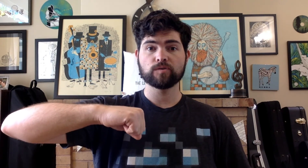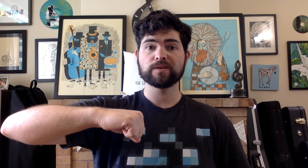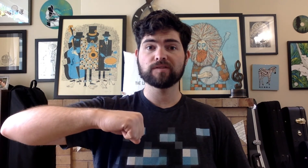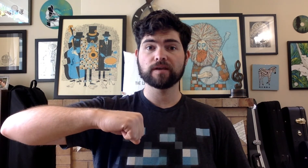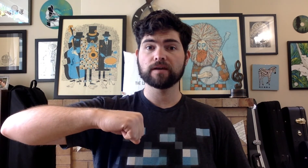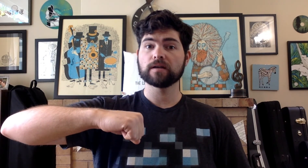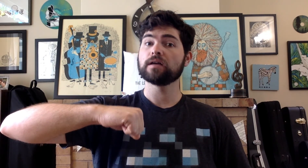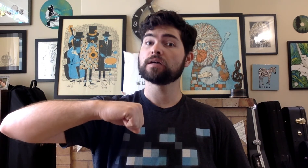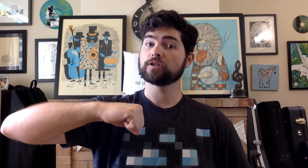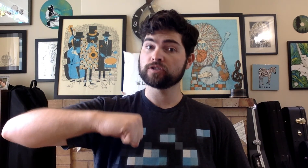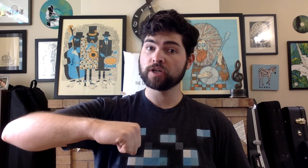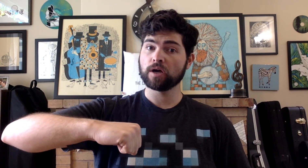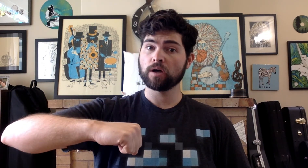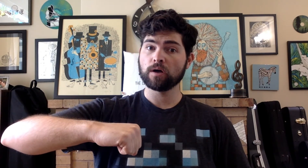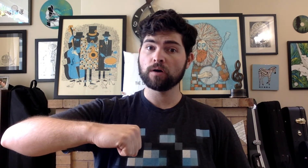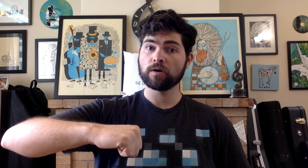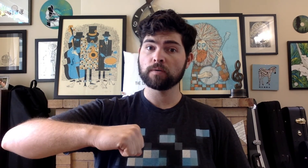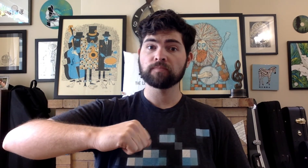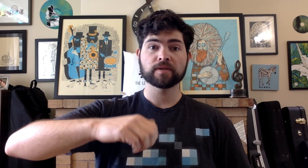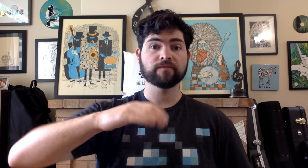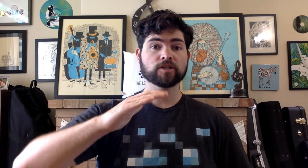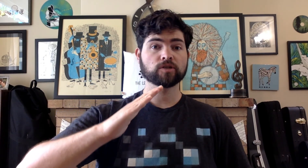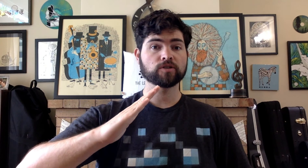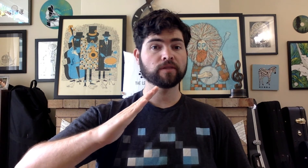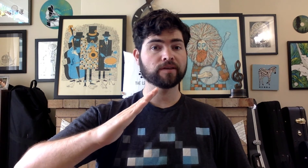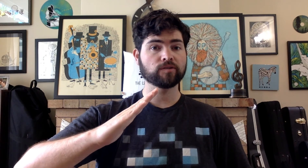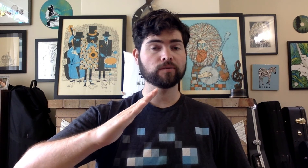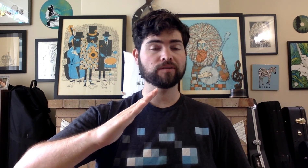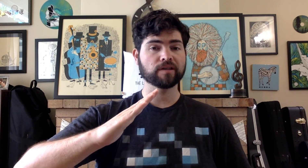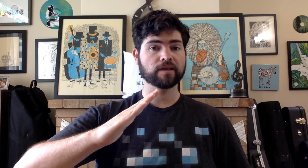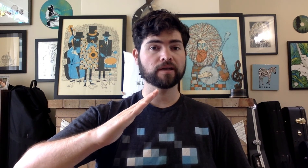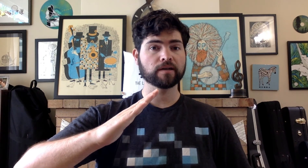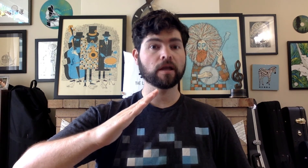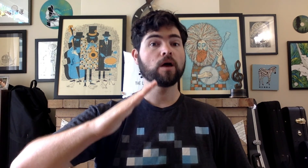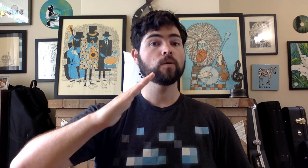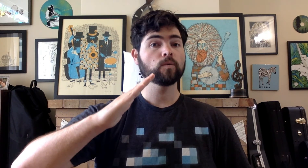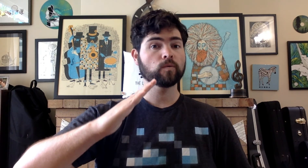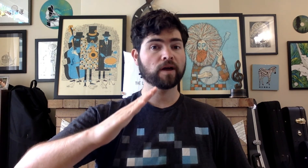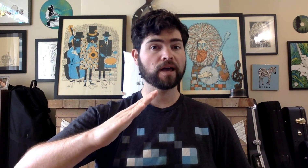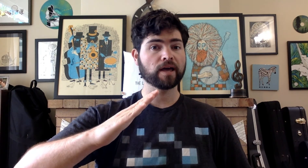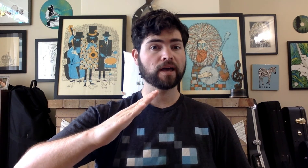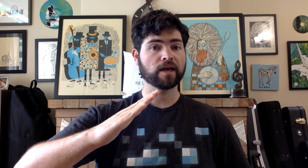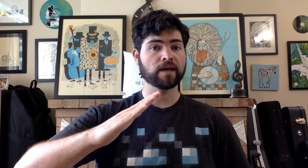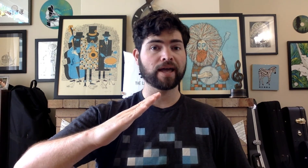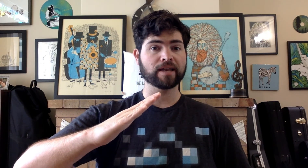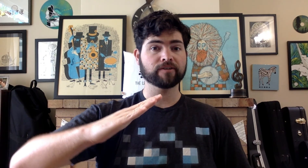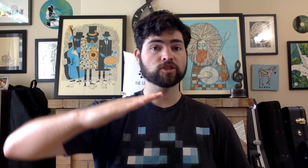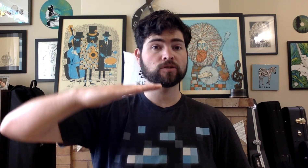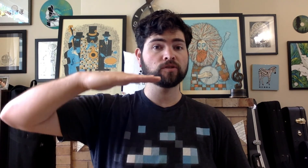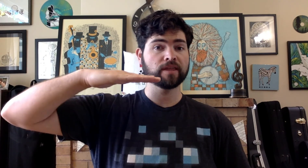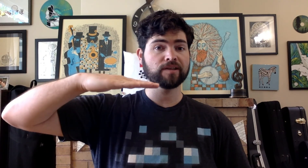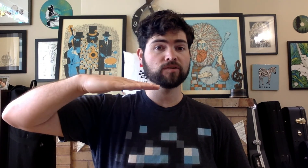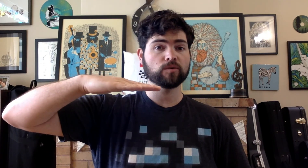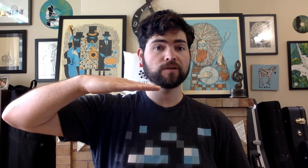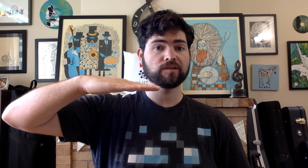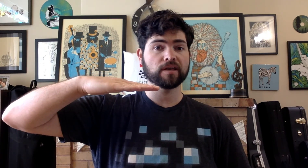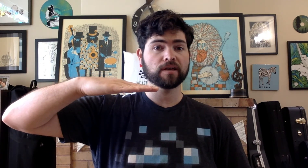would sing do if I showed you this you would sing re and if I showed you this you would sing